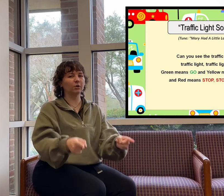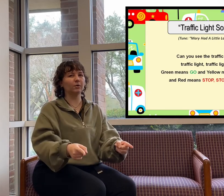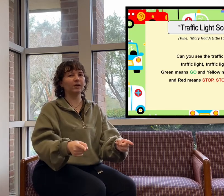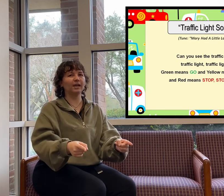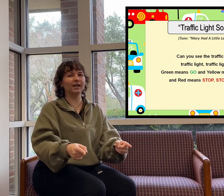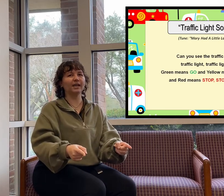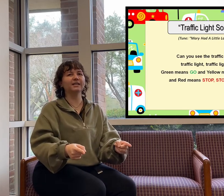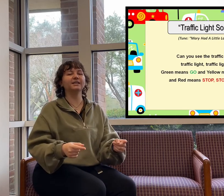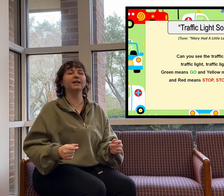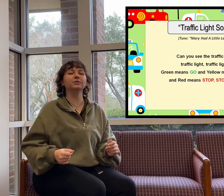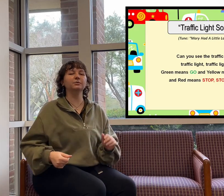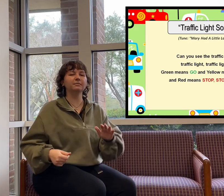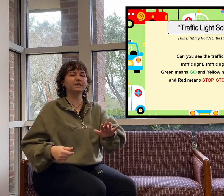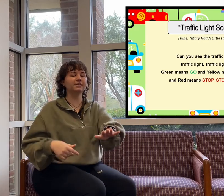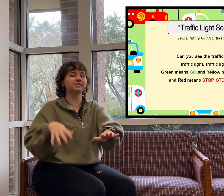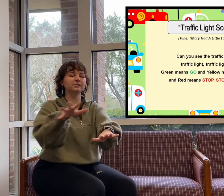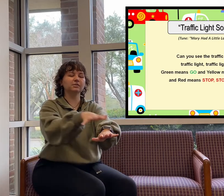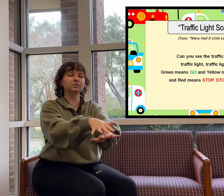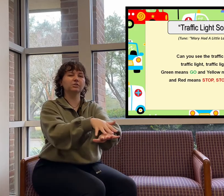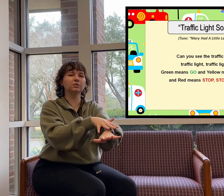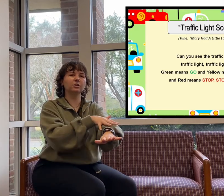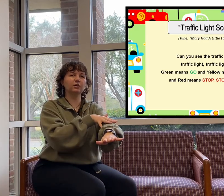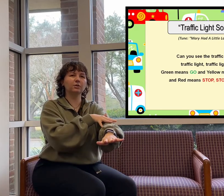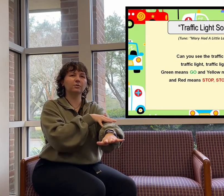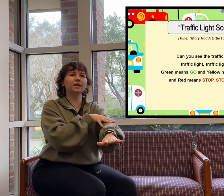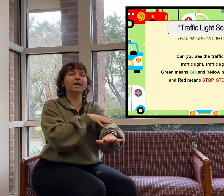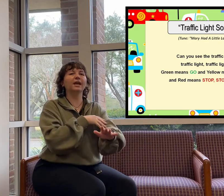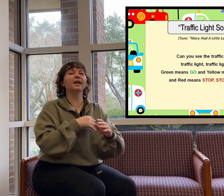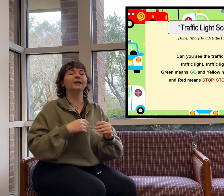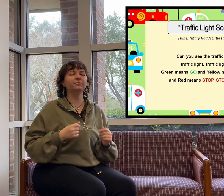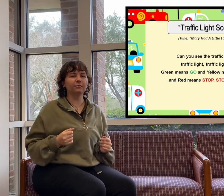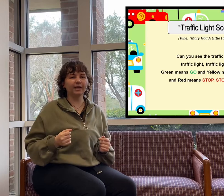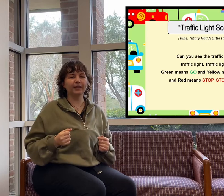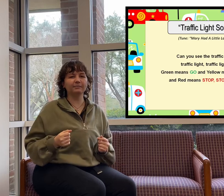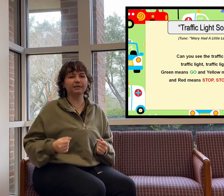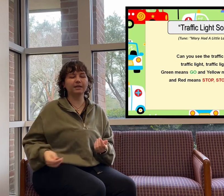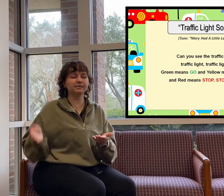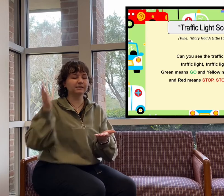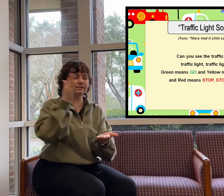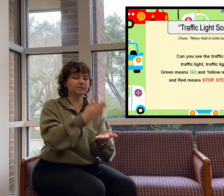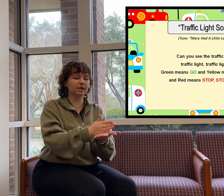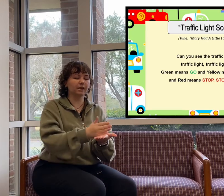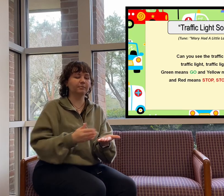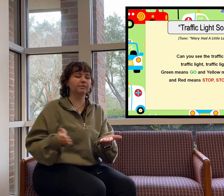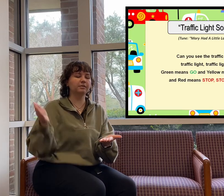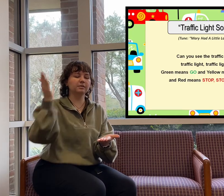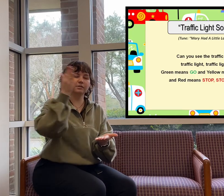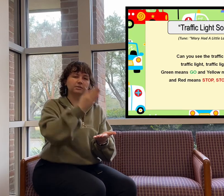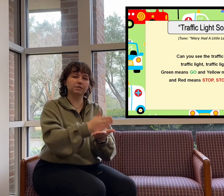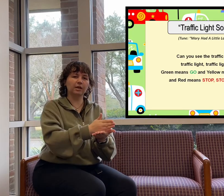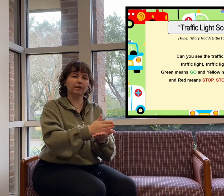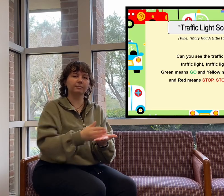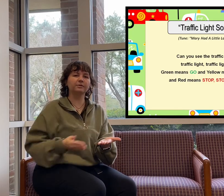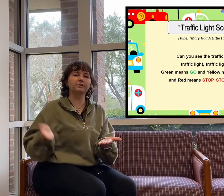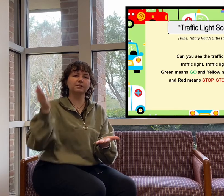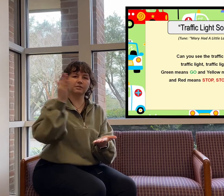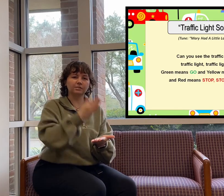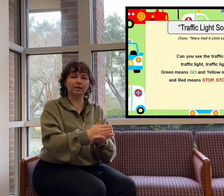and yellow means slow and red means stop, stop, stop.